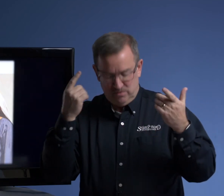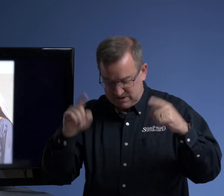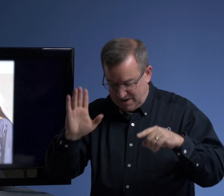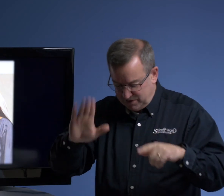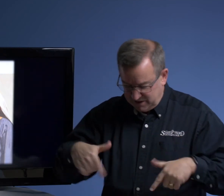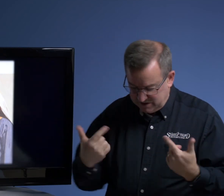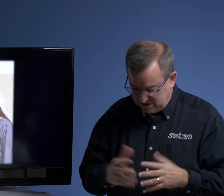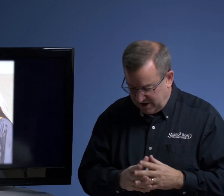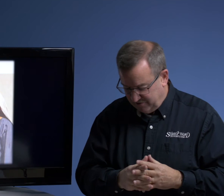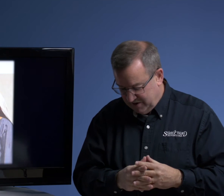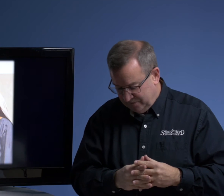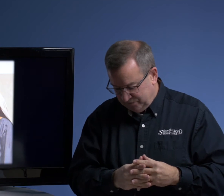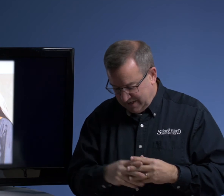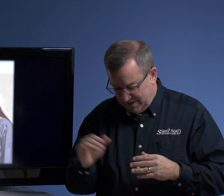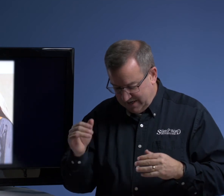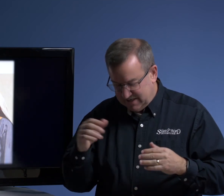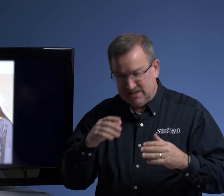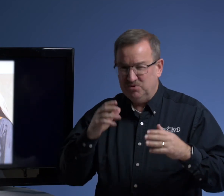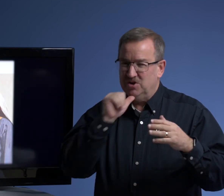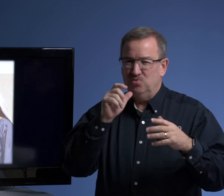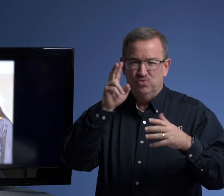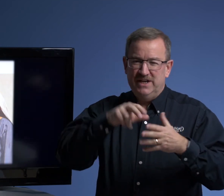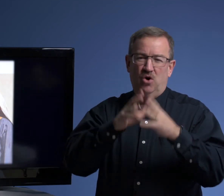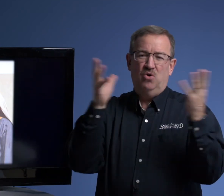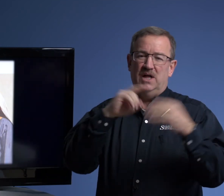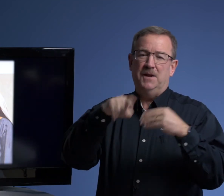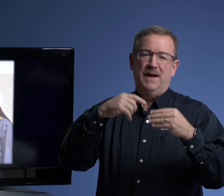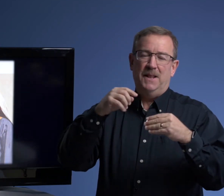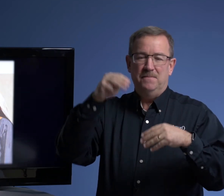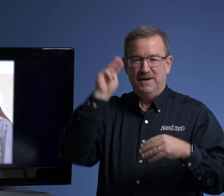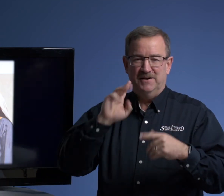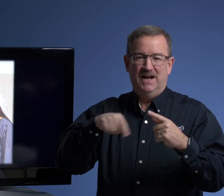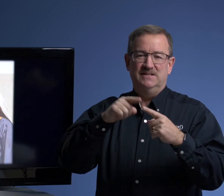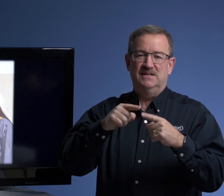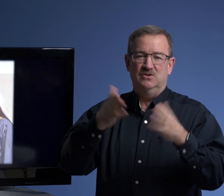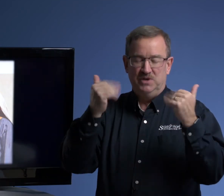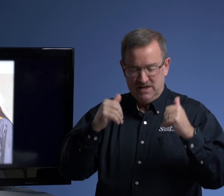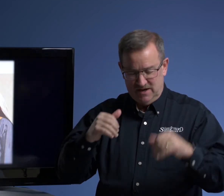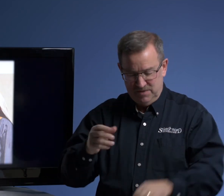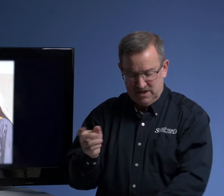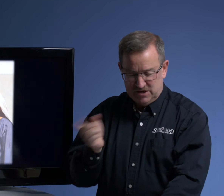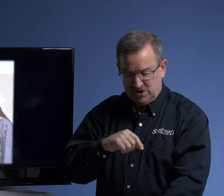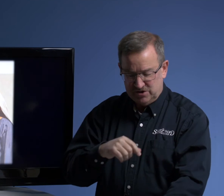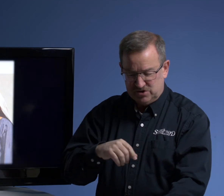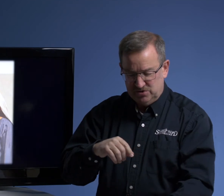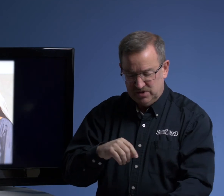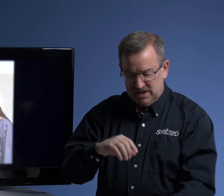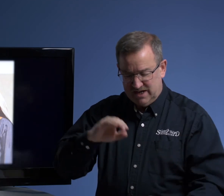was happening in his life. And, and, and we don't read a whole lot about Mary until we come. Turn to, uh,